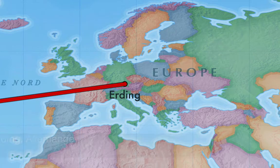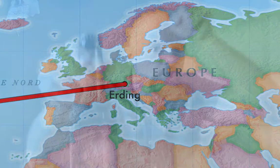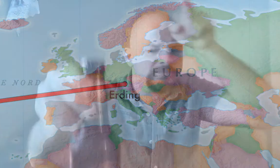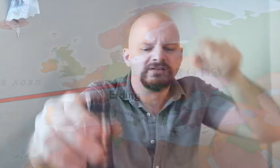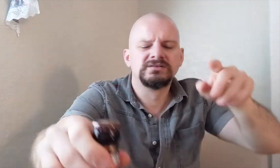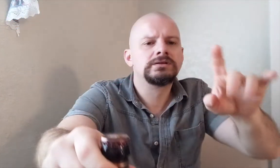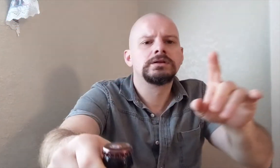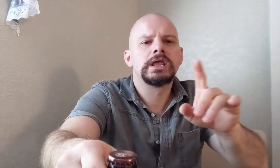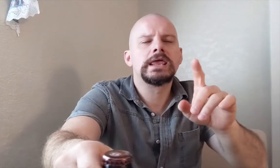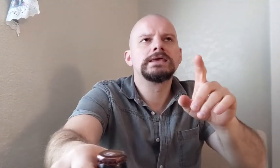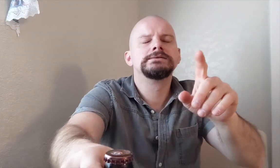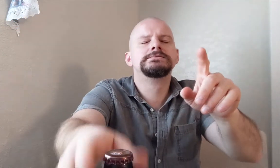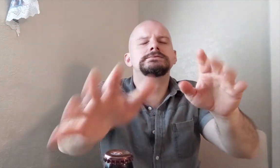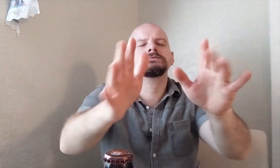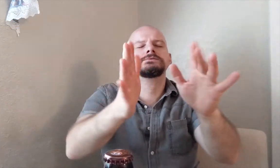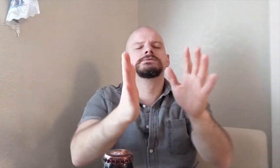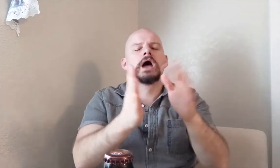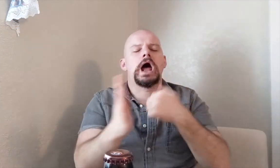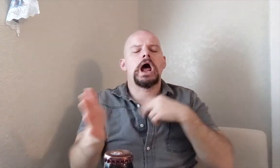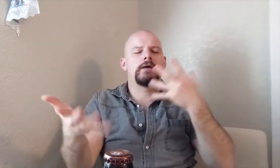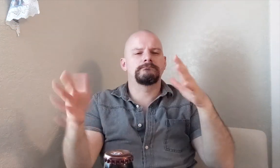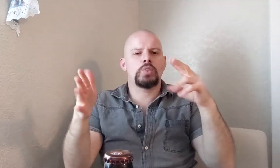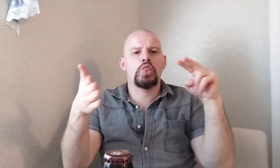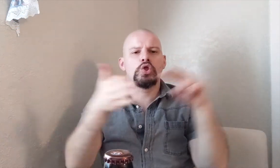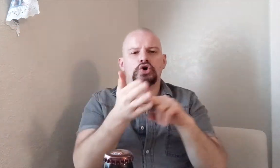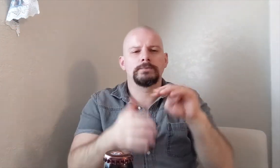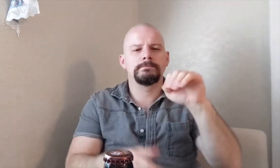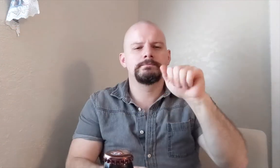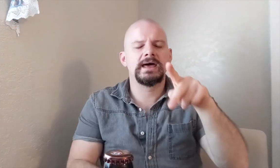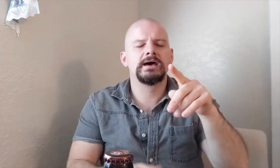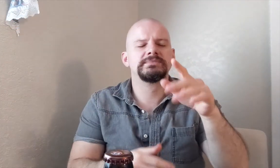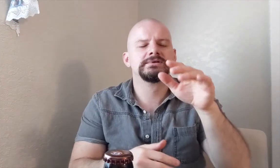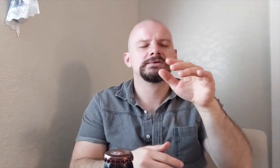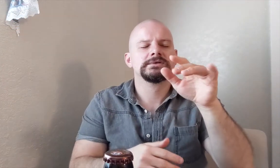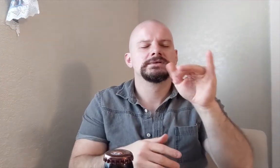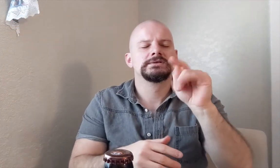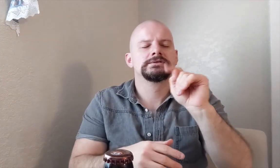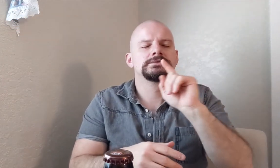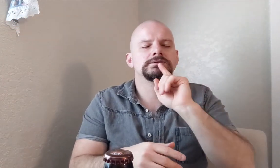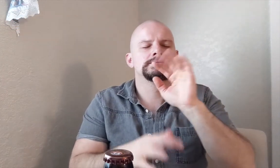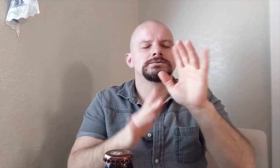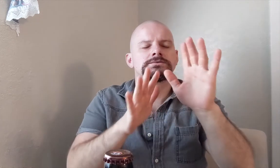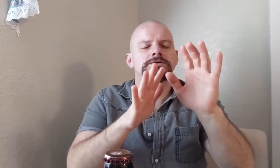It's been a long time for a long time. i'm to